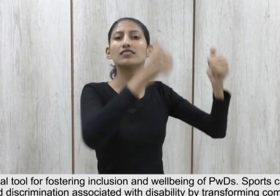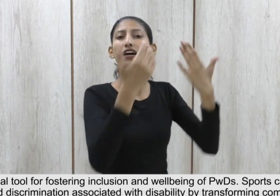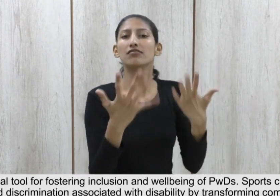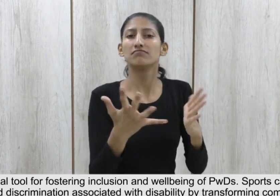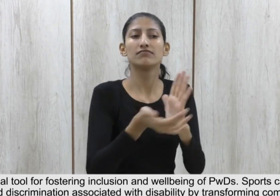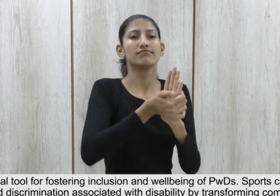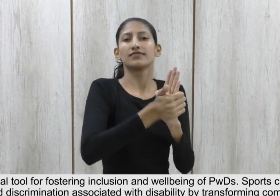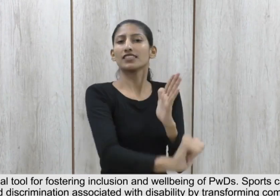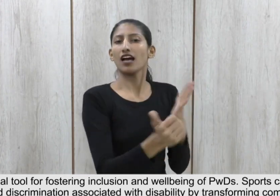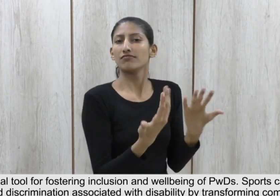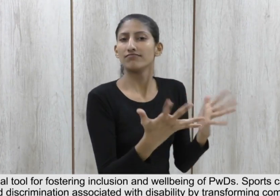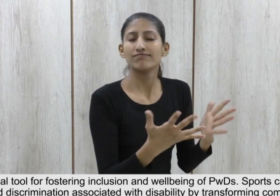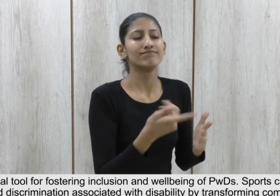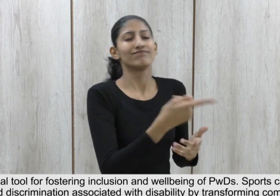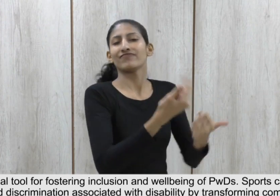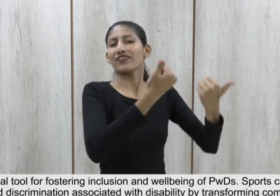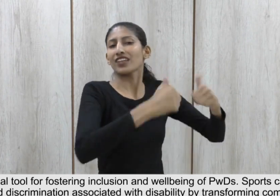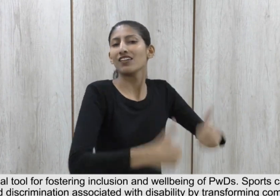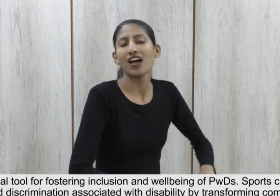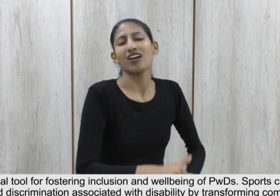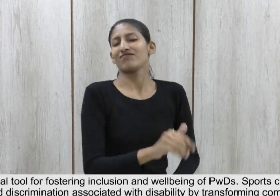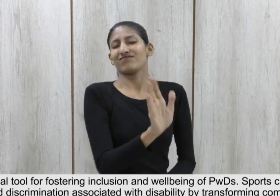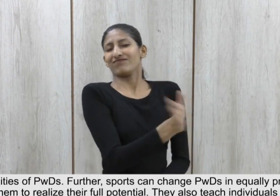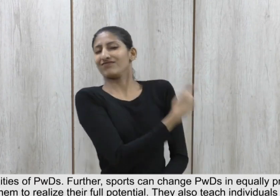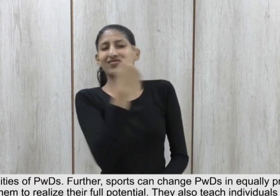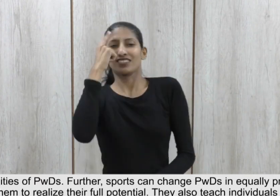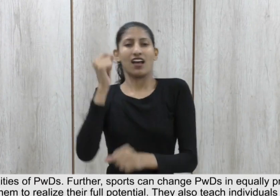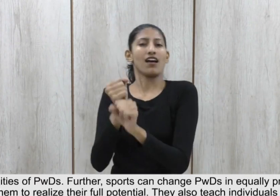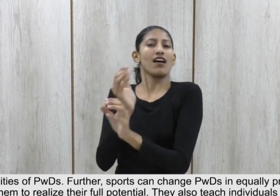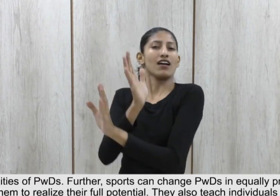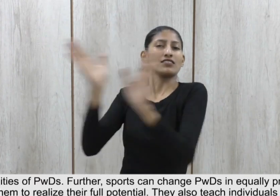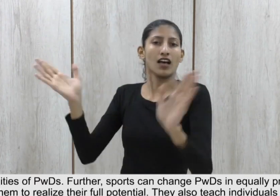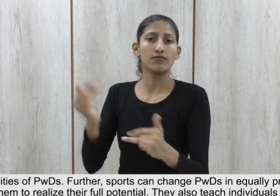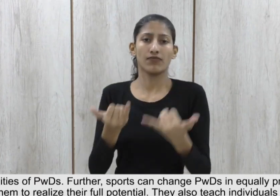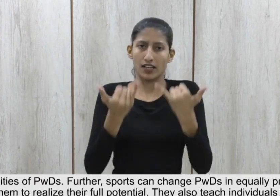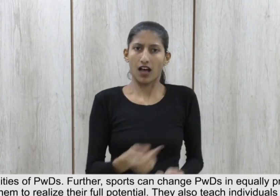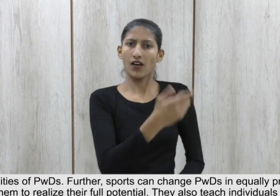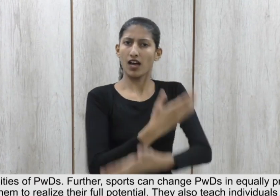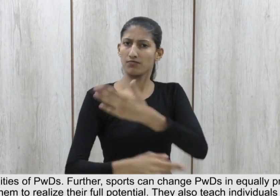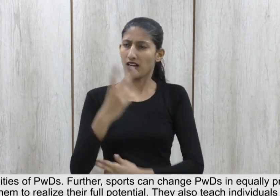disability by transforming community attitudes about the abilities of PWDs